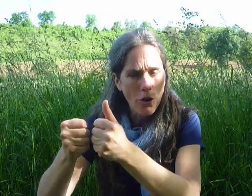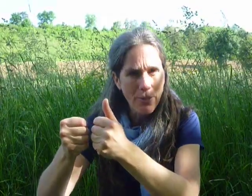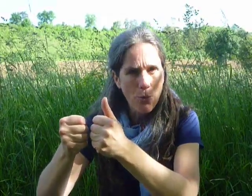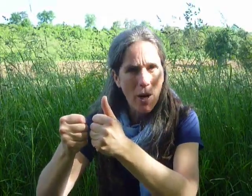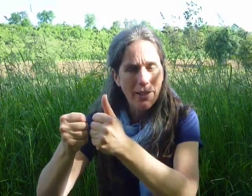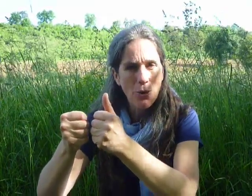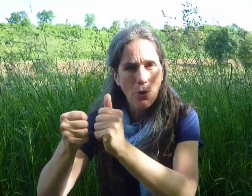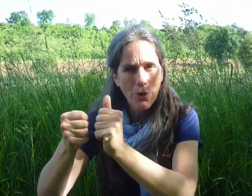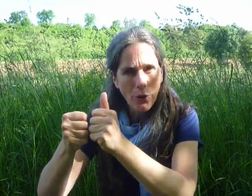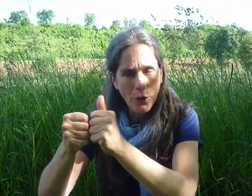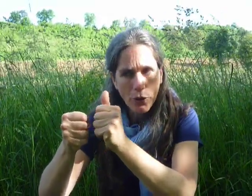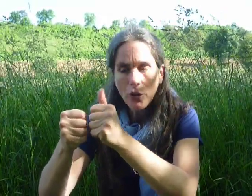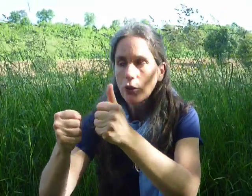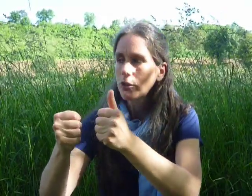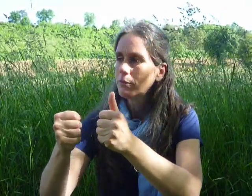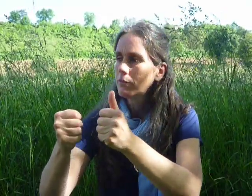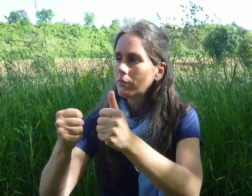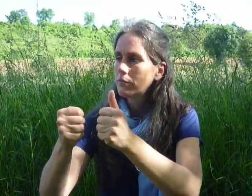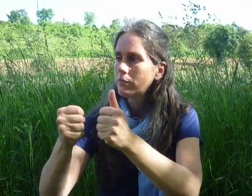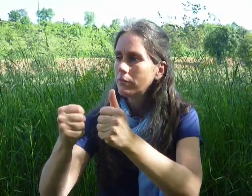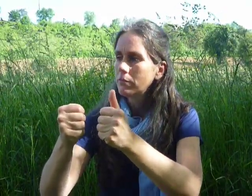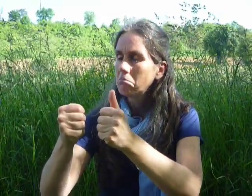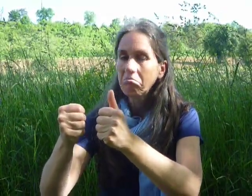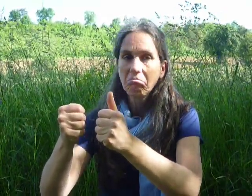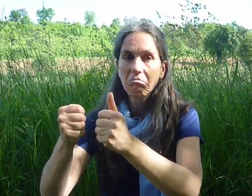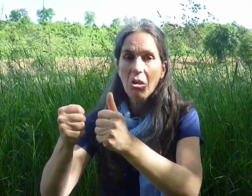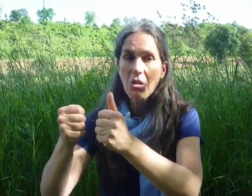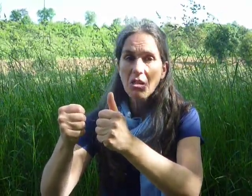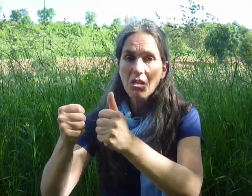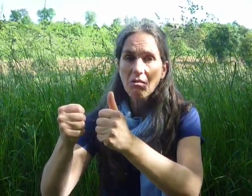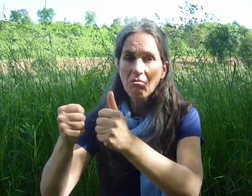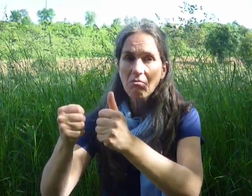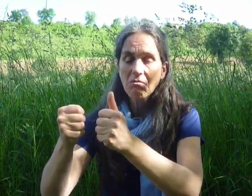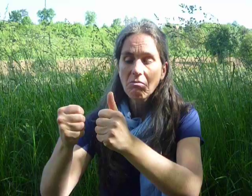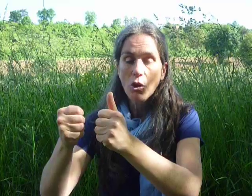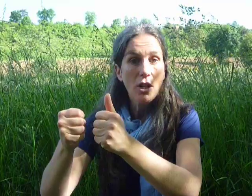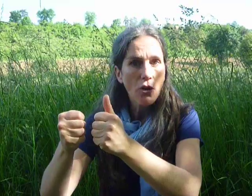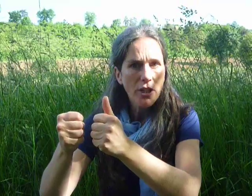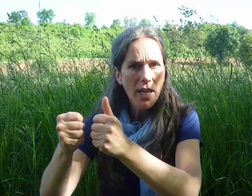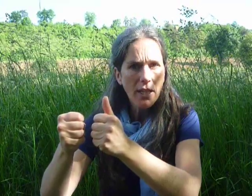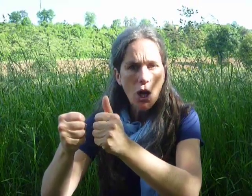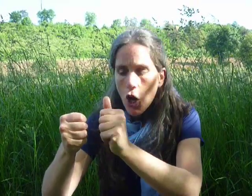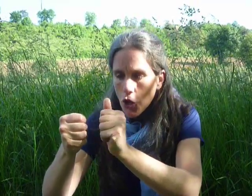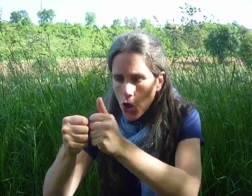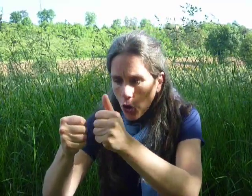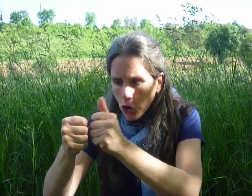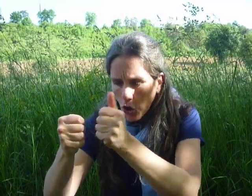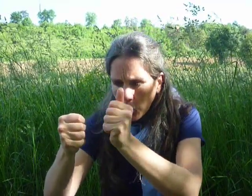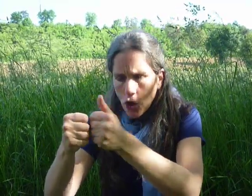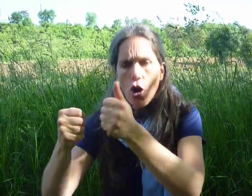on Mr. Waggle's door. Knock, knock, knock. No answer. So he knocked again. Knock, knock, knock.